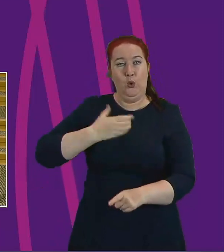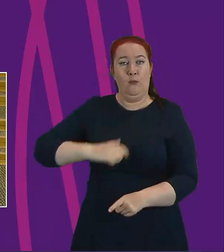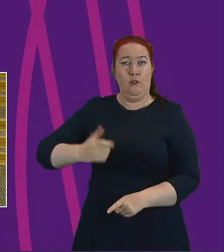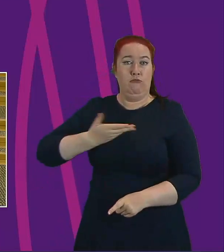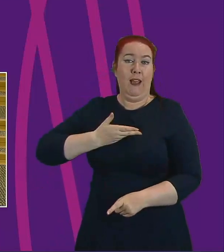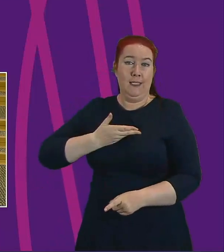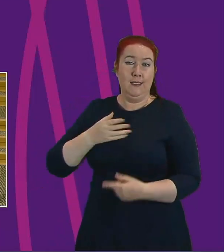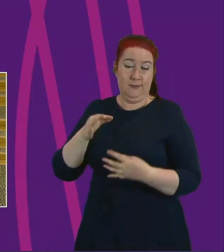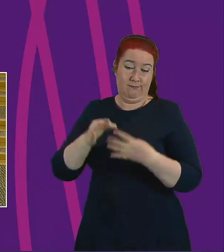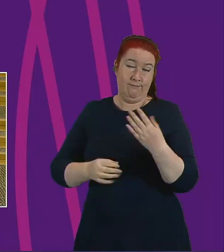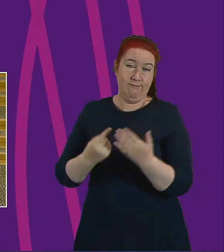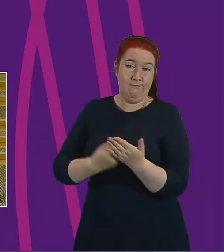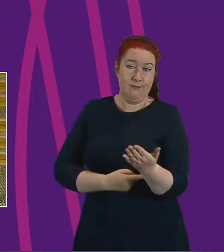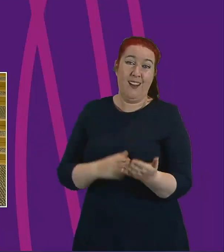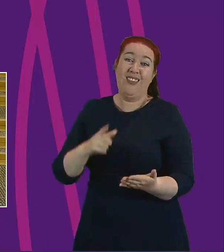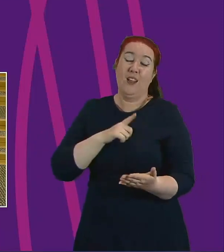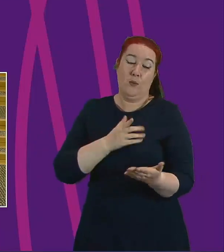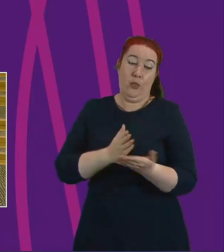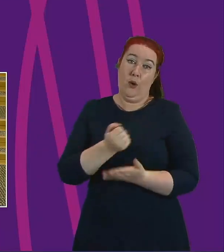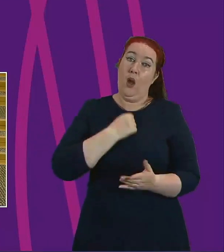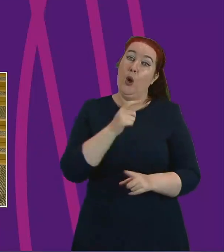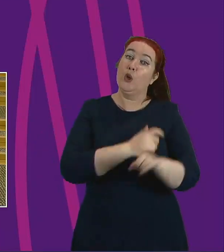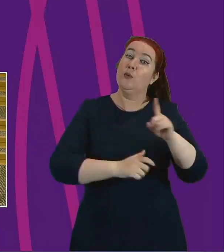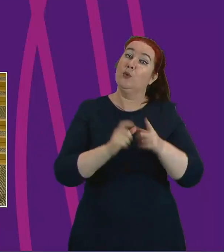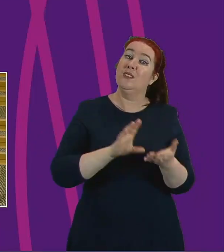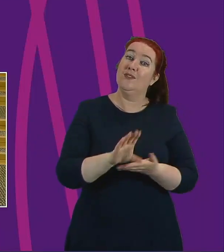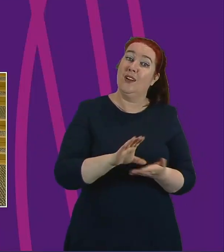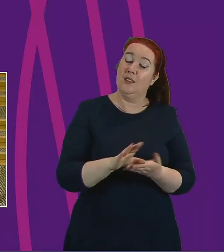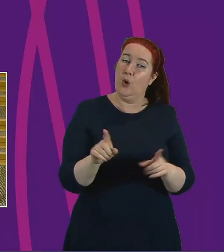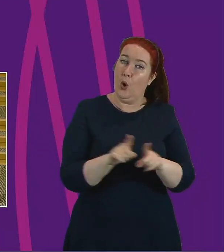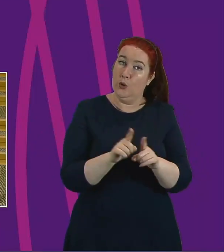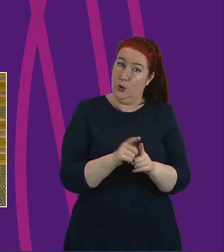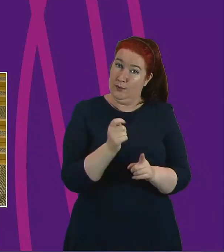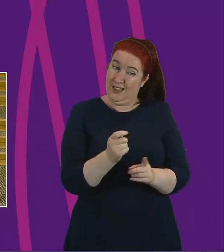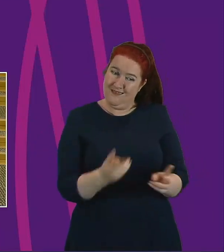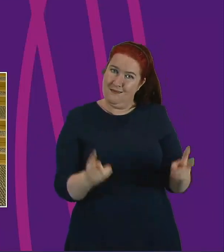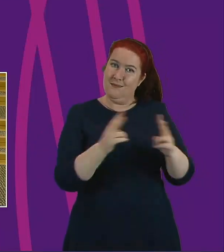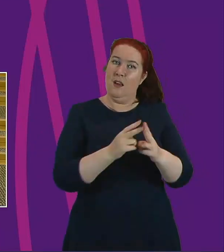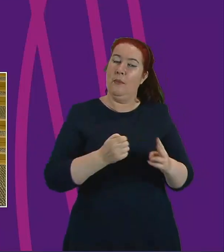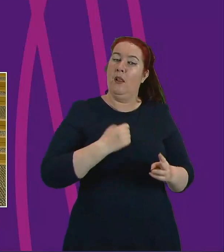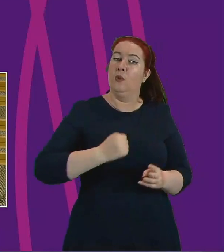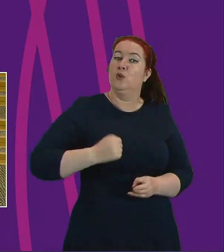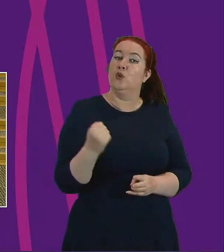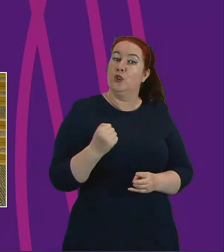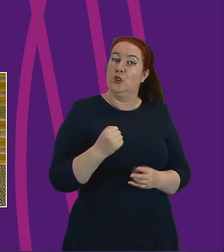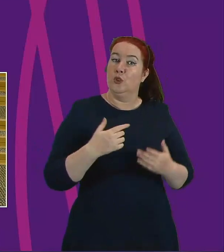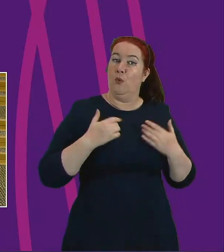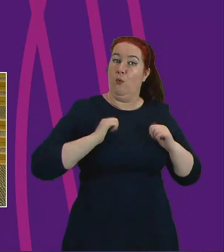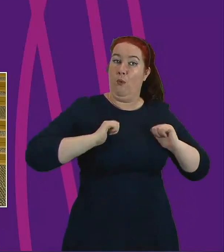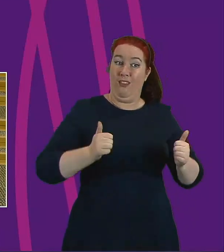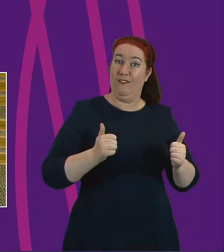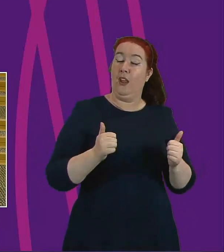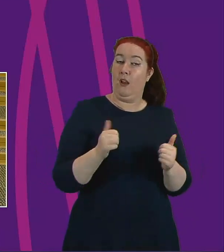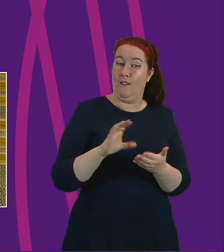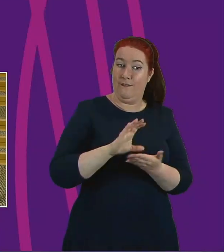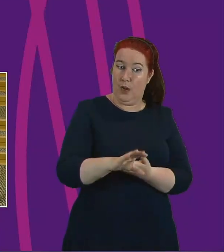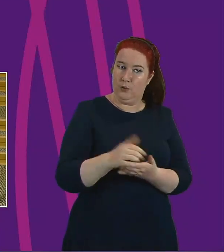one of the reasons why through the communities funding package we have also more than doubled the Scottish welfare fund to help people in crisis.